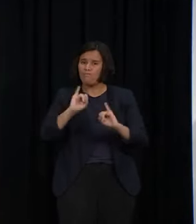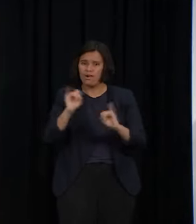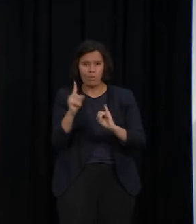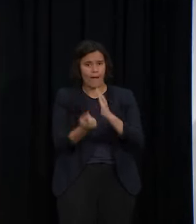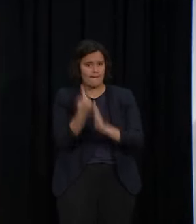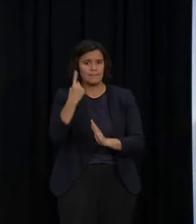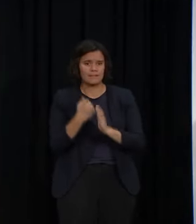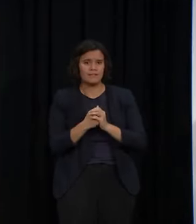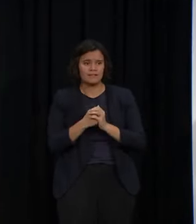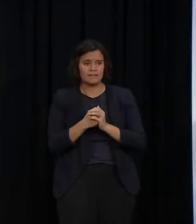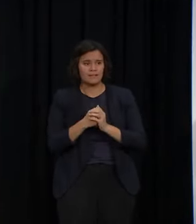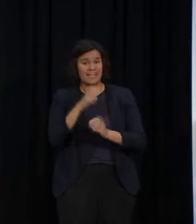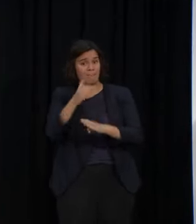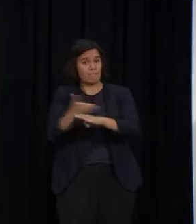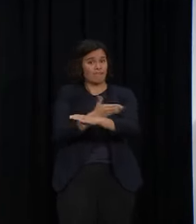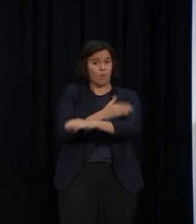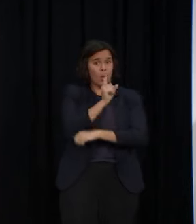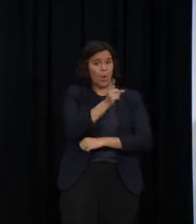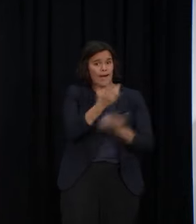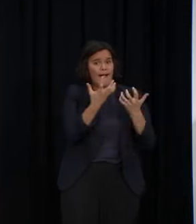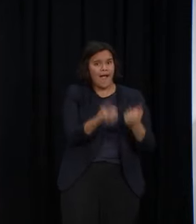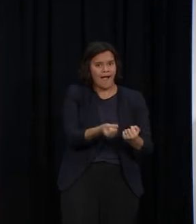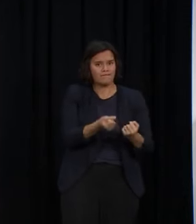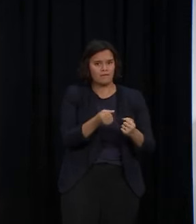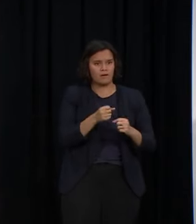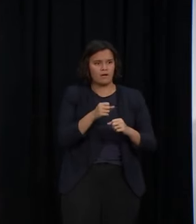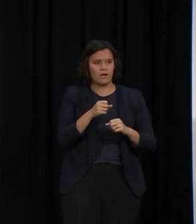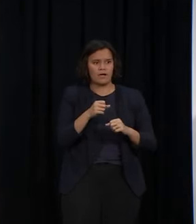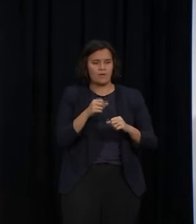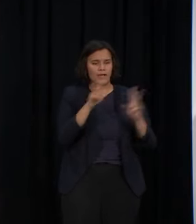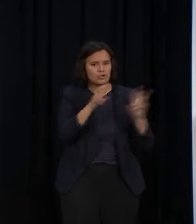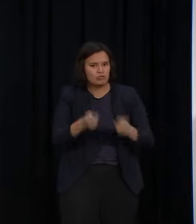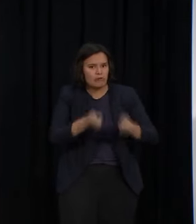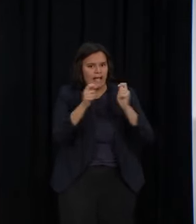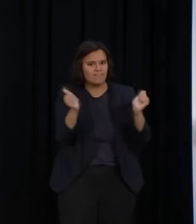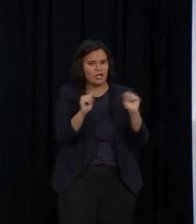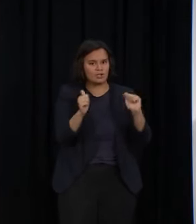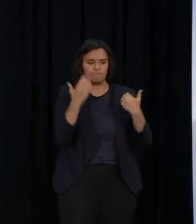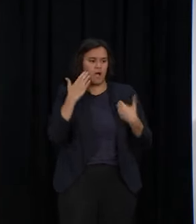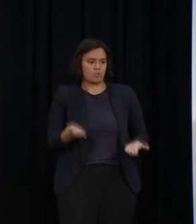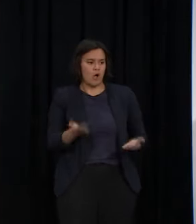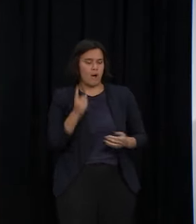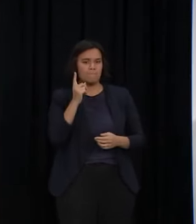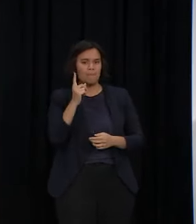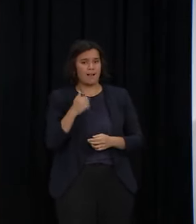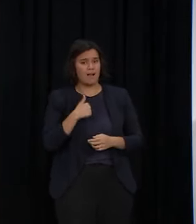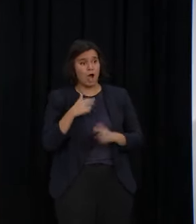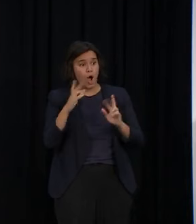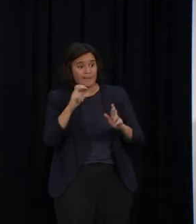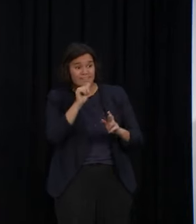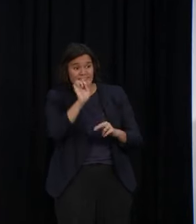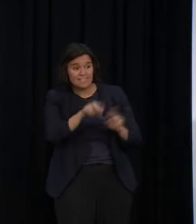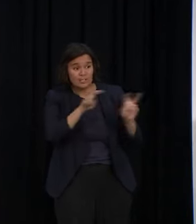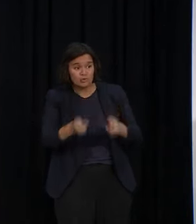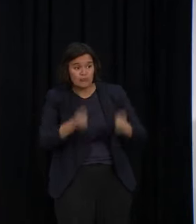not there were warnings within the school community or issues that are being raised, I can't speak to that. But I'd like to think if they were, that they would be heeded. We need to